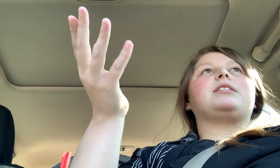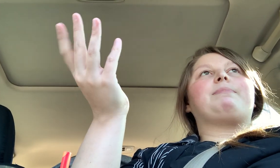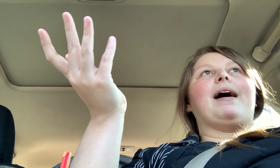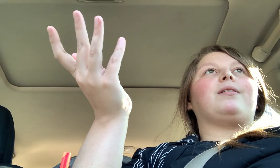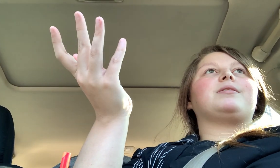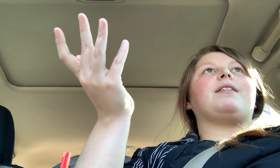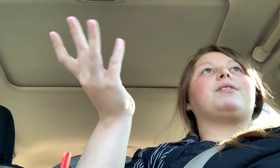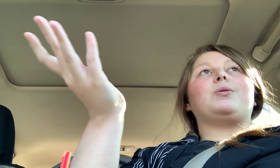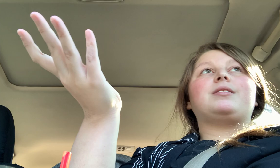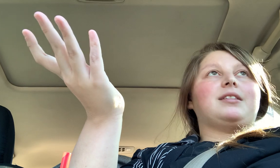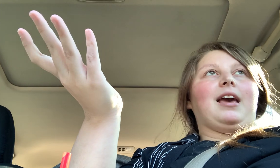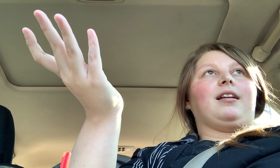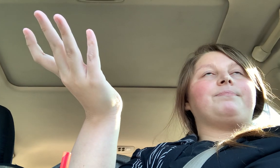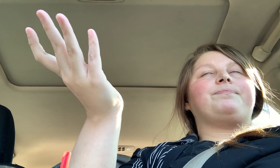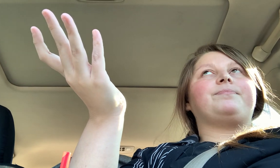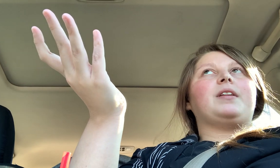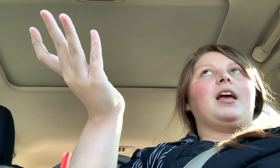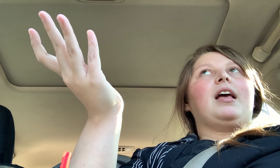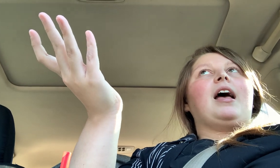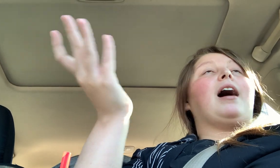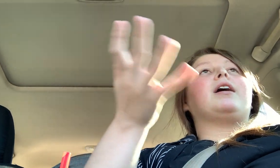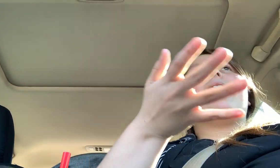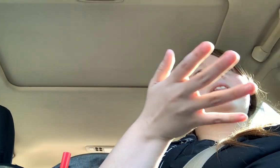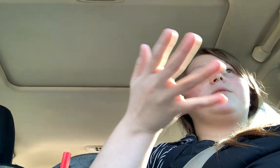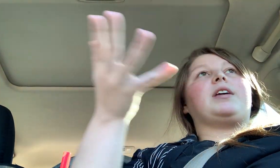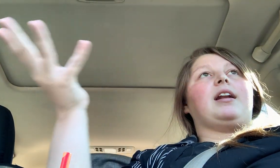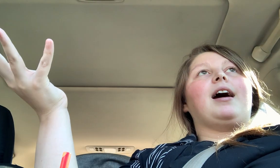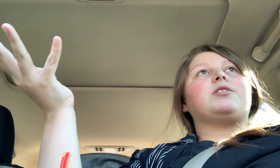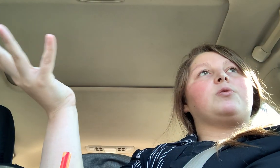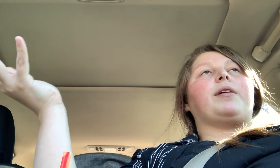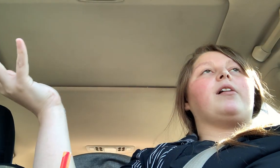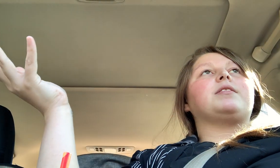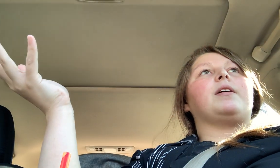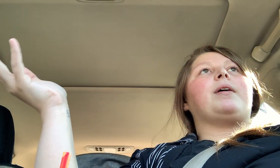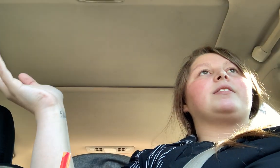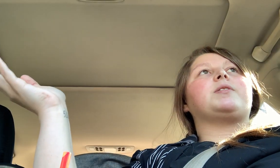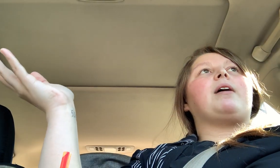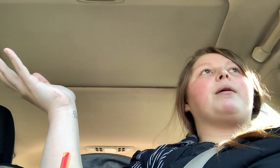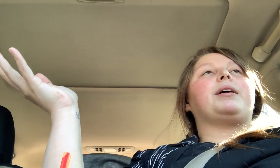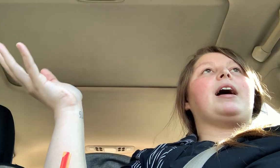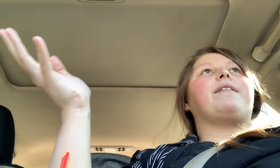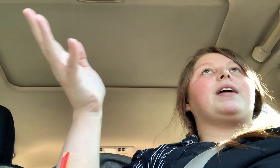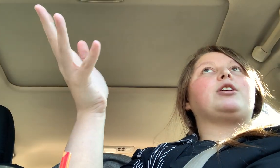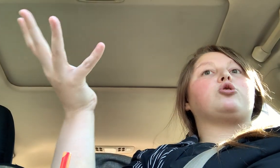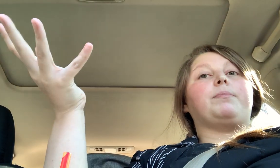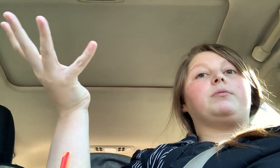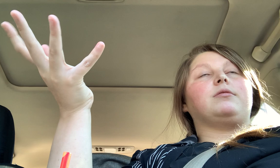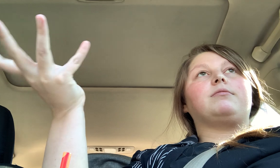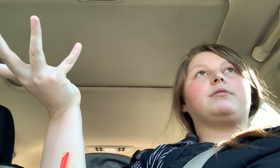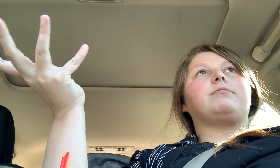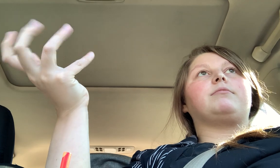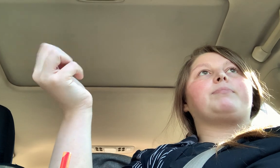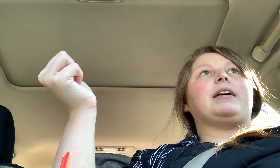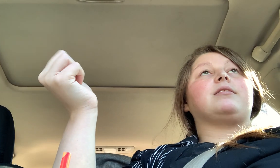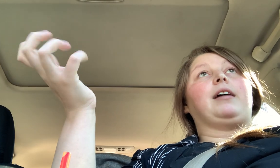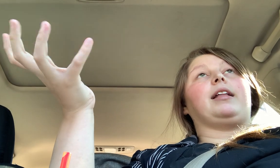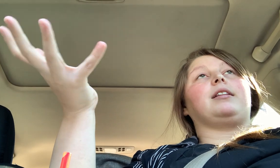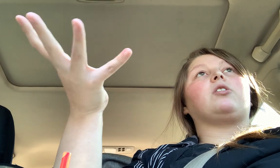pounds of loose skin. I already had loose skin in high school when I lost that weight. So now I'm going to have like triple base, like literally